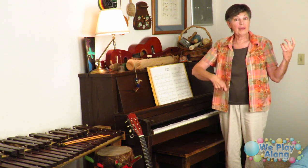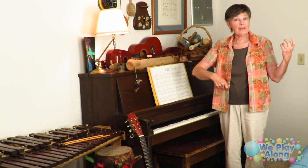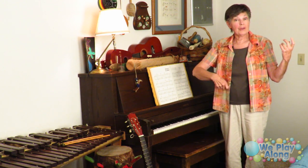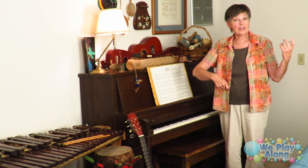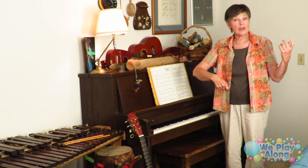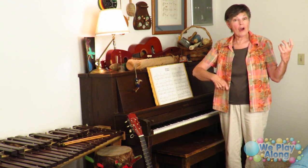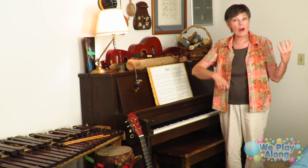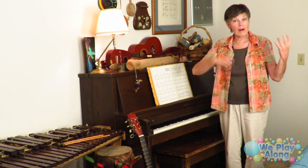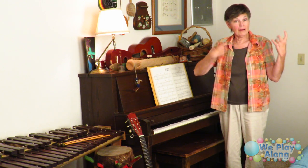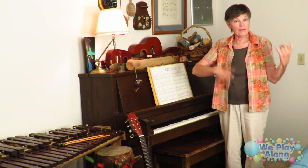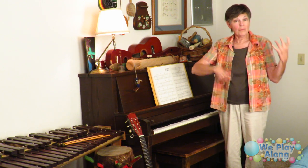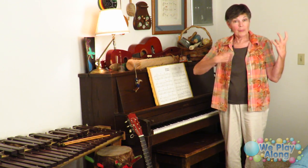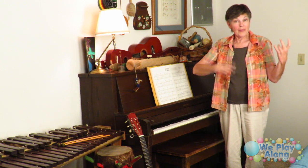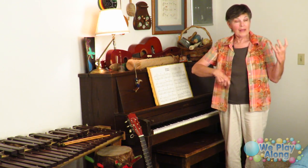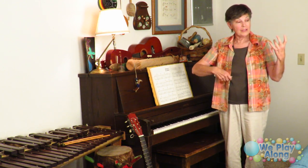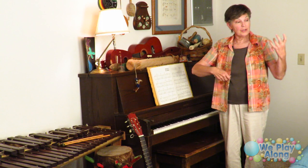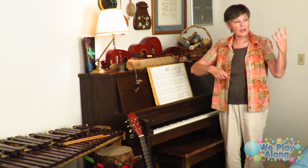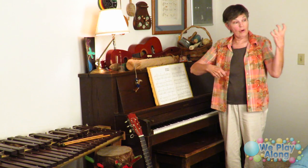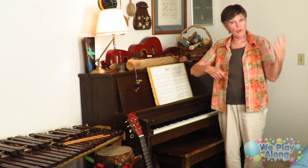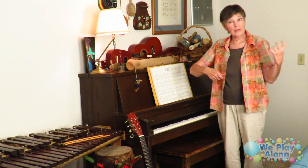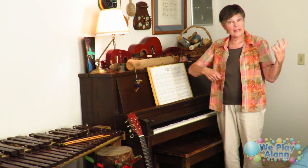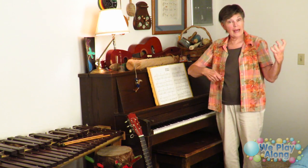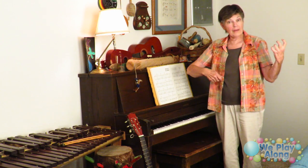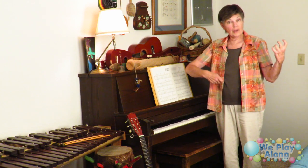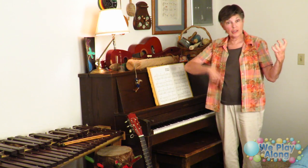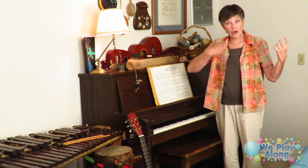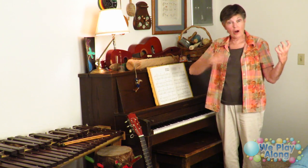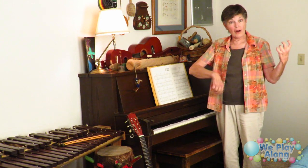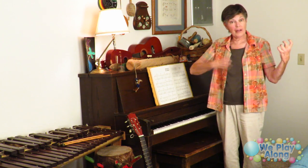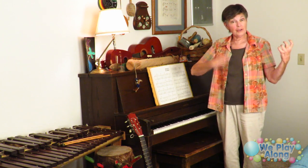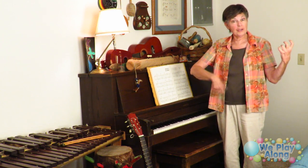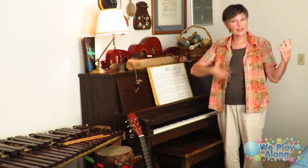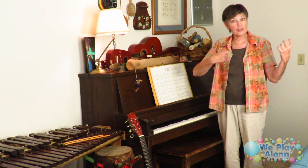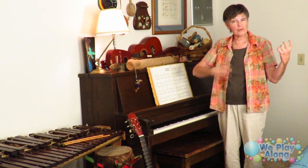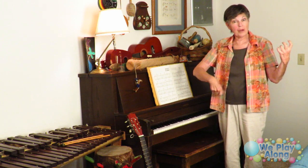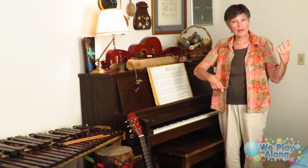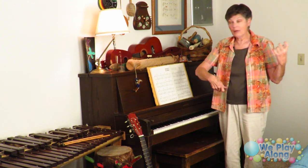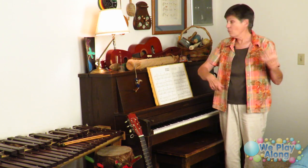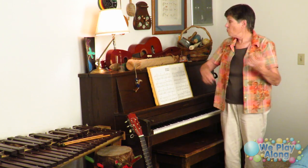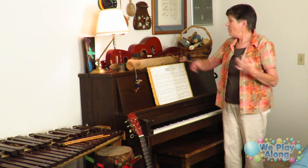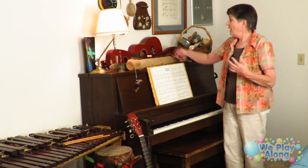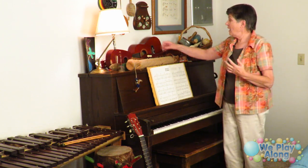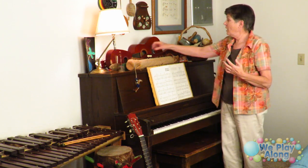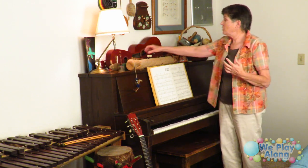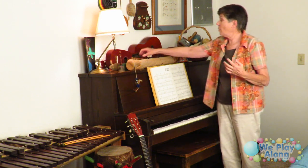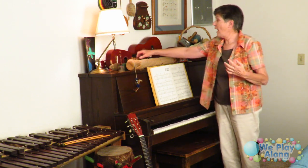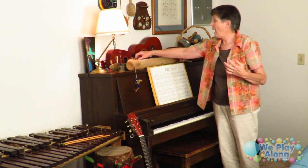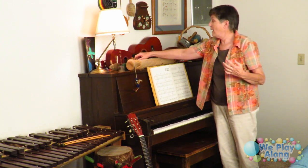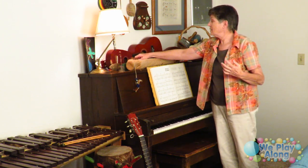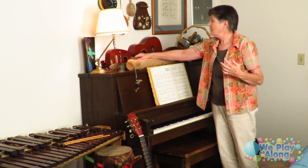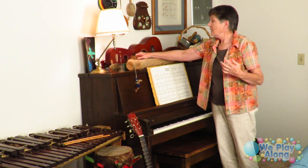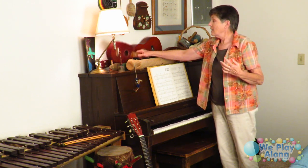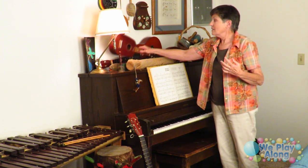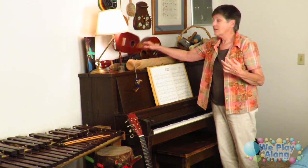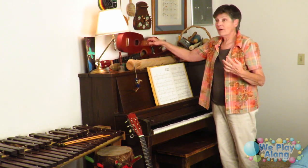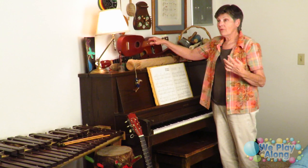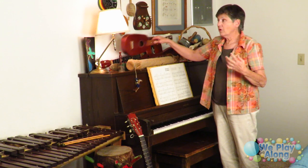playing the guitar okay so you're going to hold the neck of the guitar and you're going to strum it he also has several